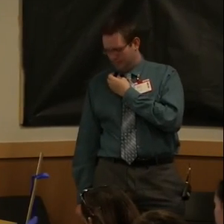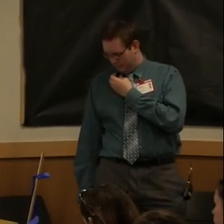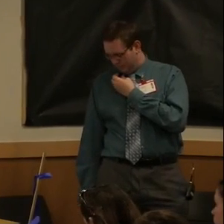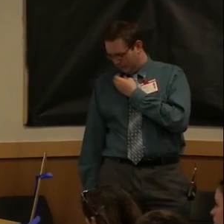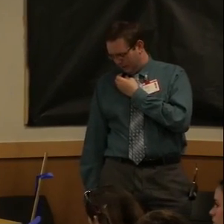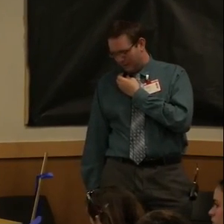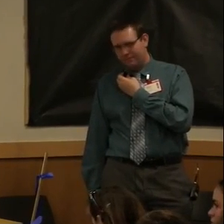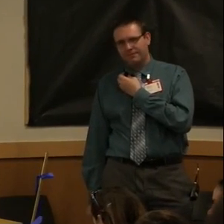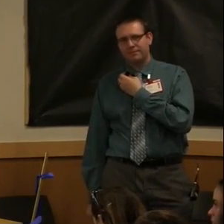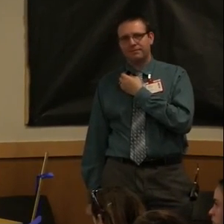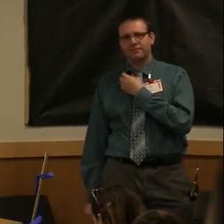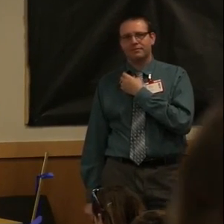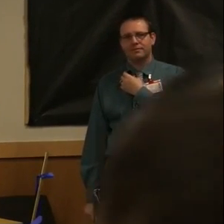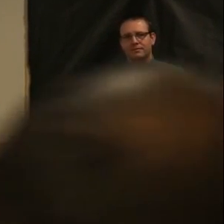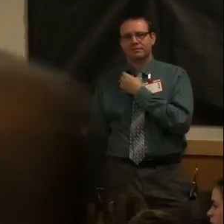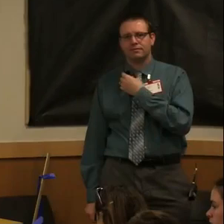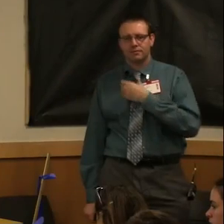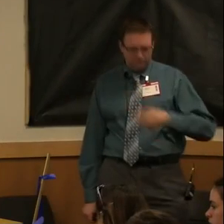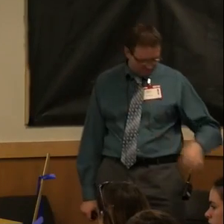It's not working. Not working?